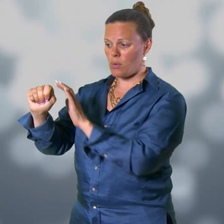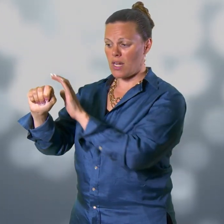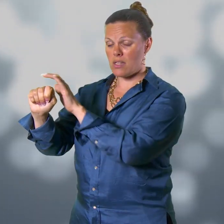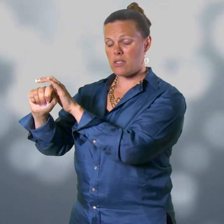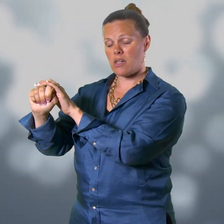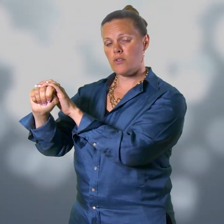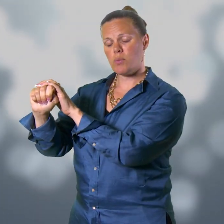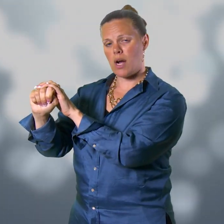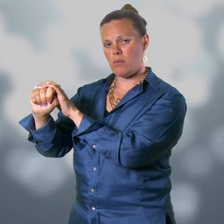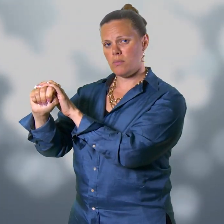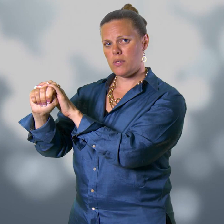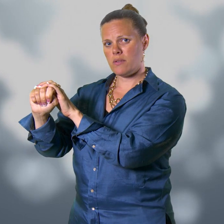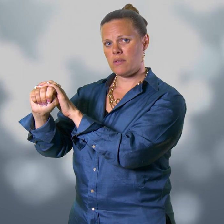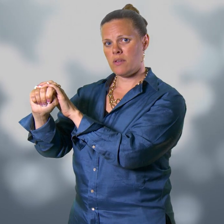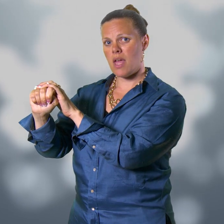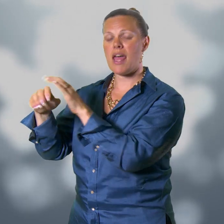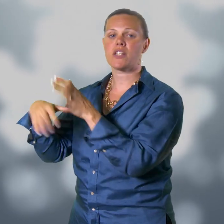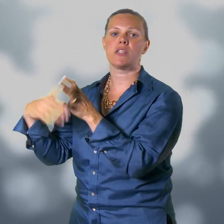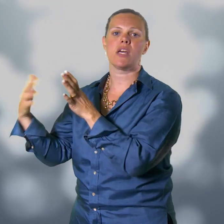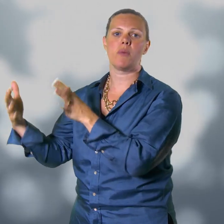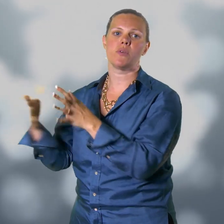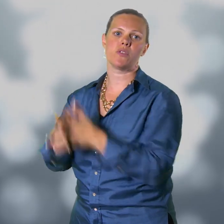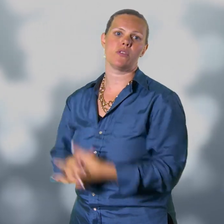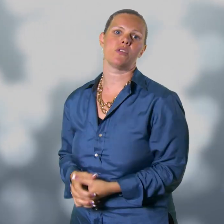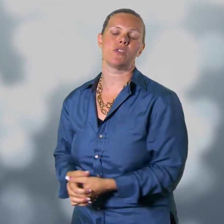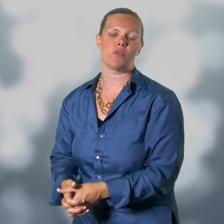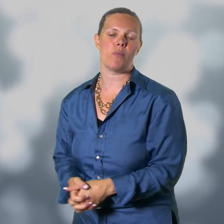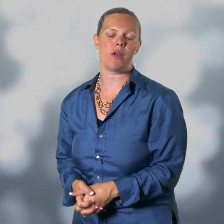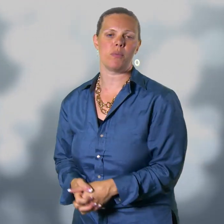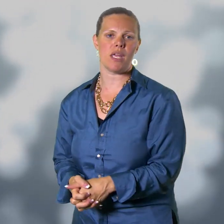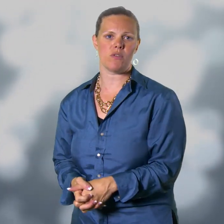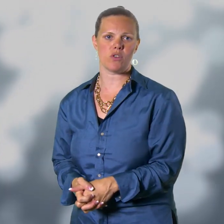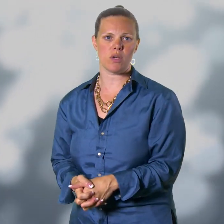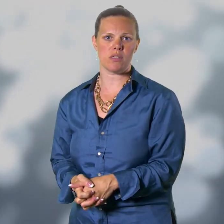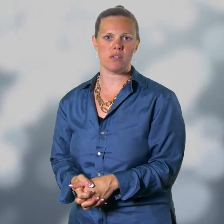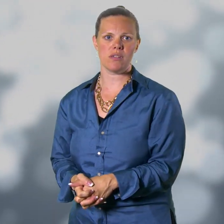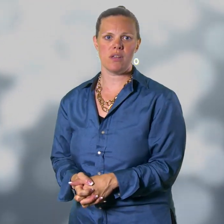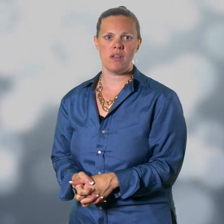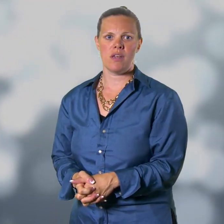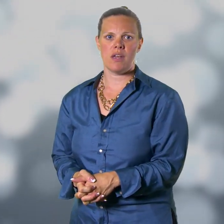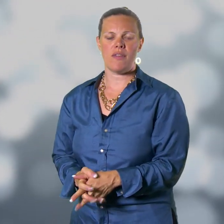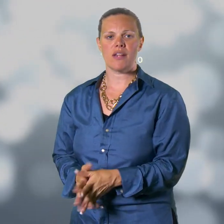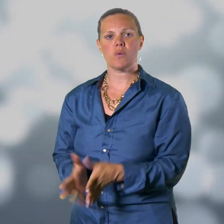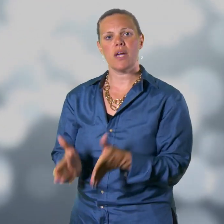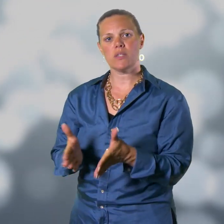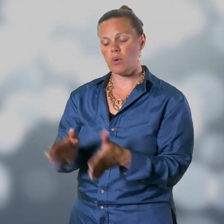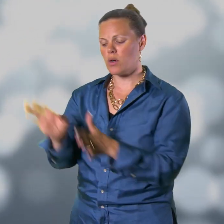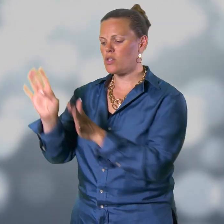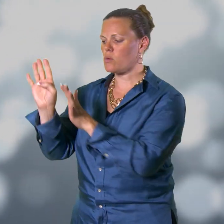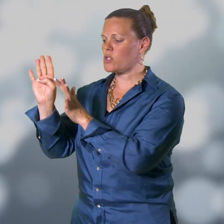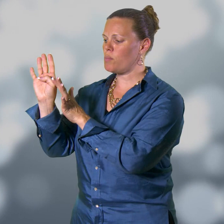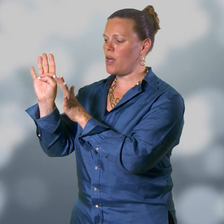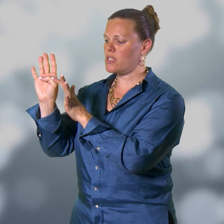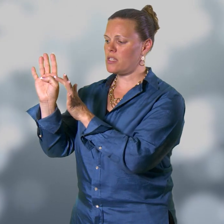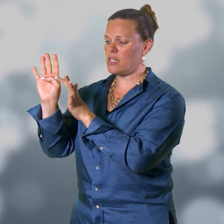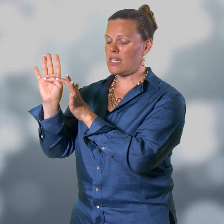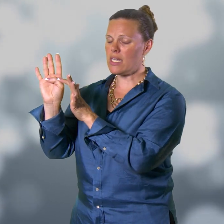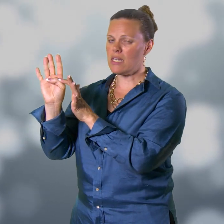brain that solves problems and actually come up with solutions for better behavior choices. And that's why it's important to respond to the need,